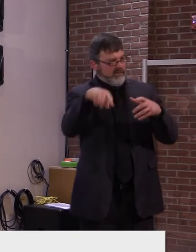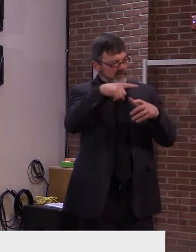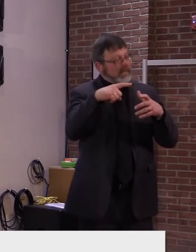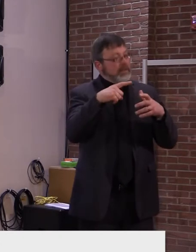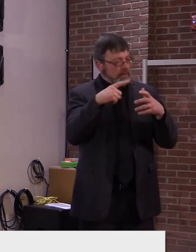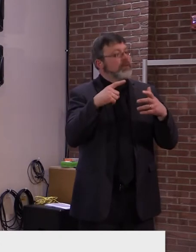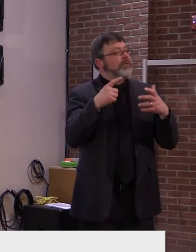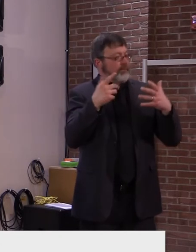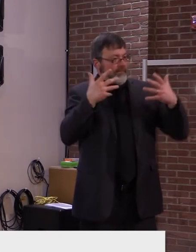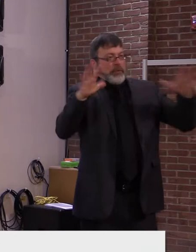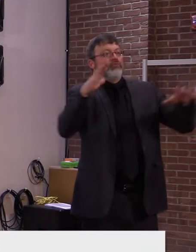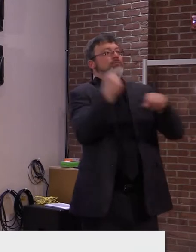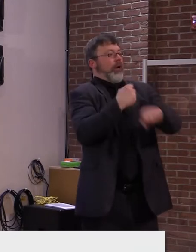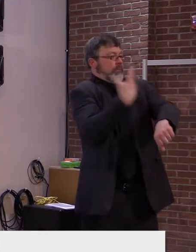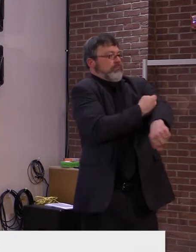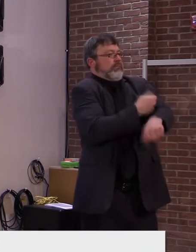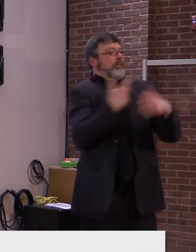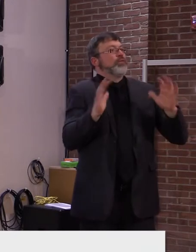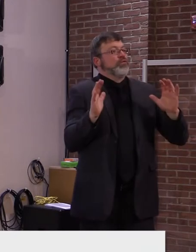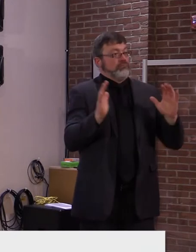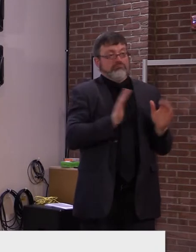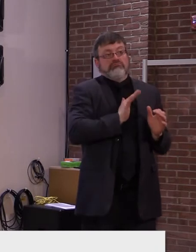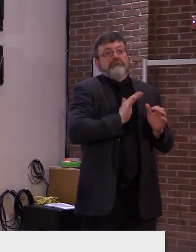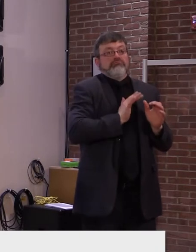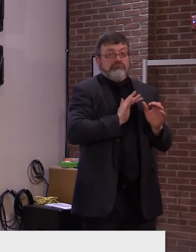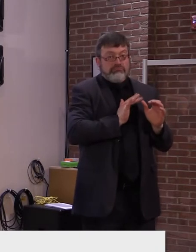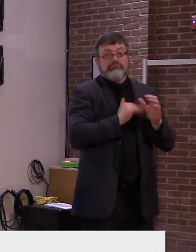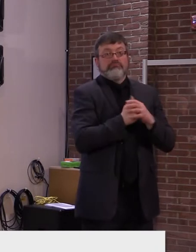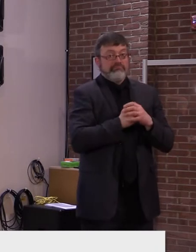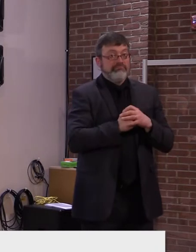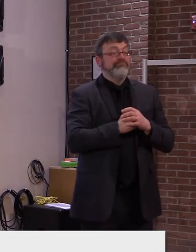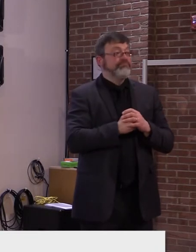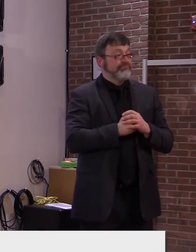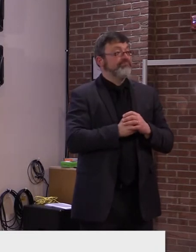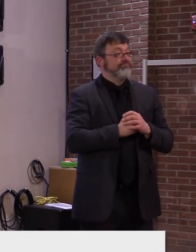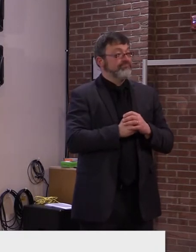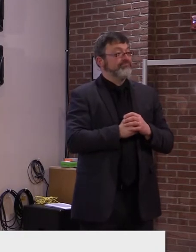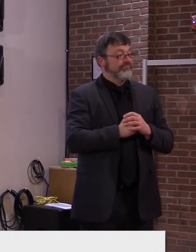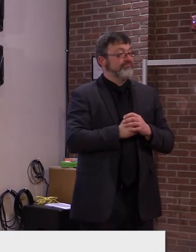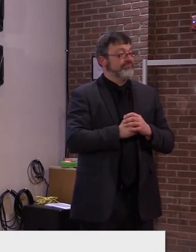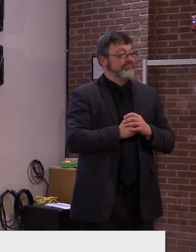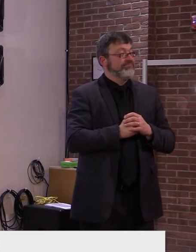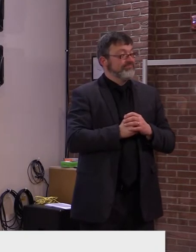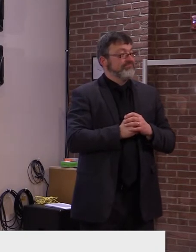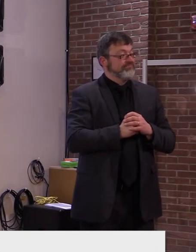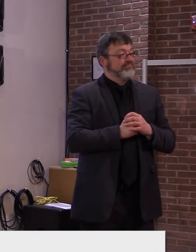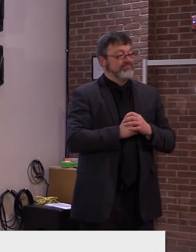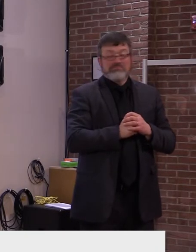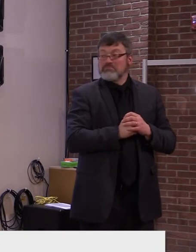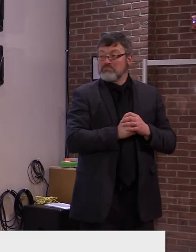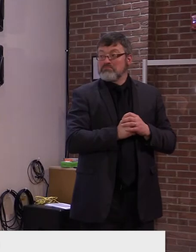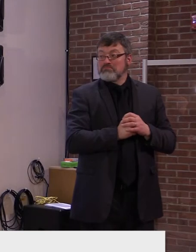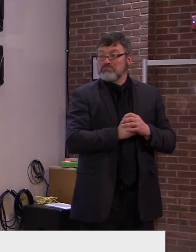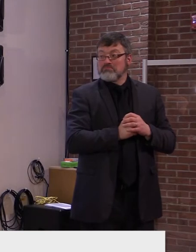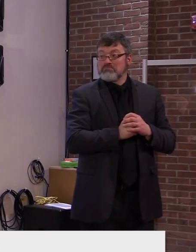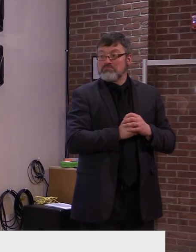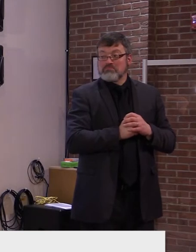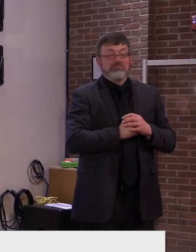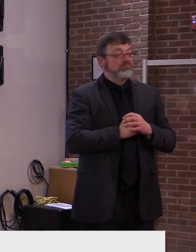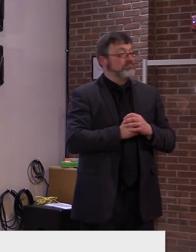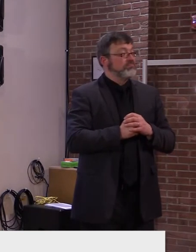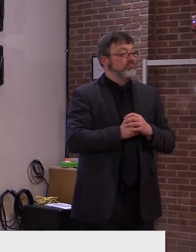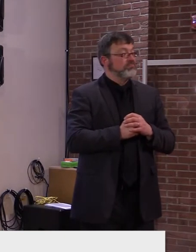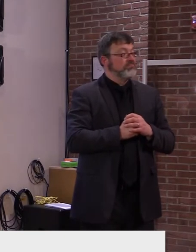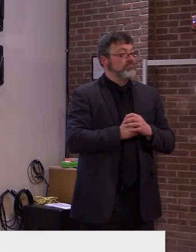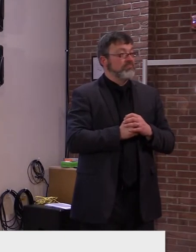above group, as well as 1,100 homebound Vermonters have received their first dose of COVID-19 vaccine.